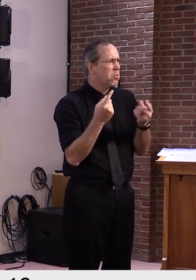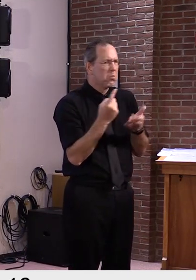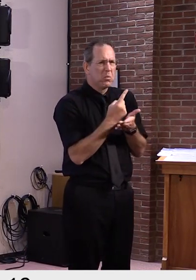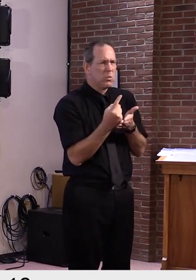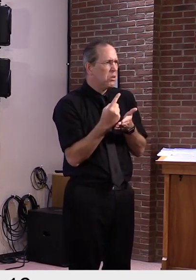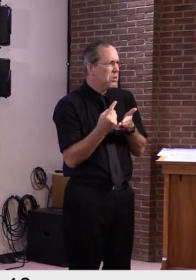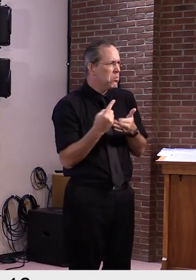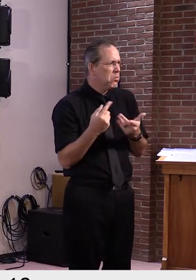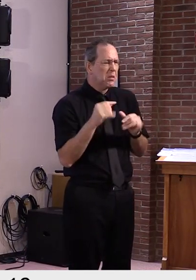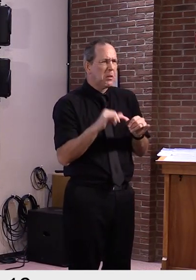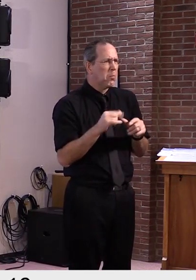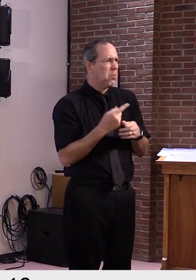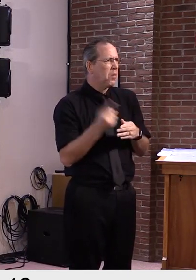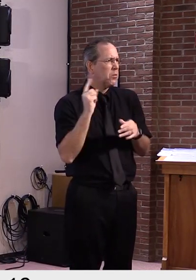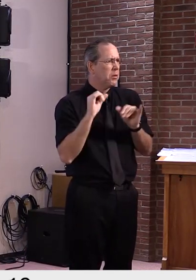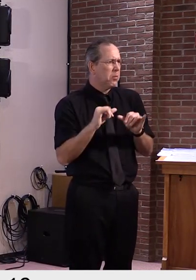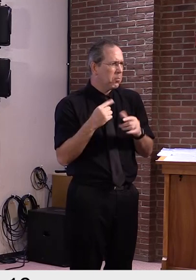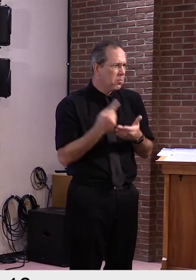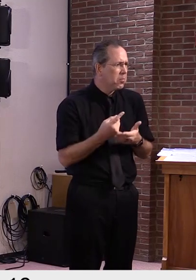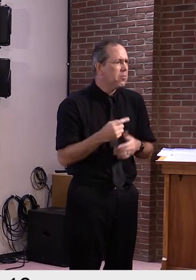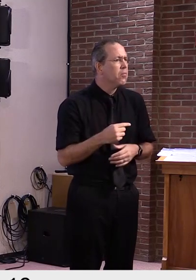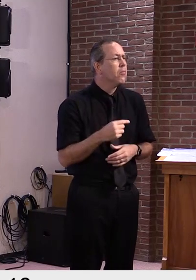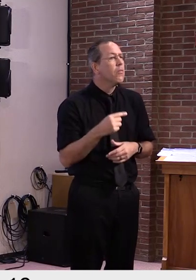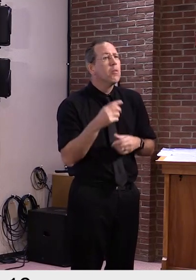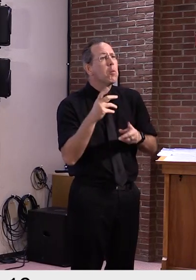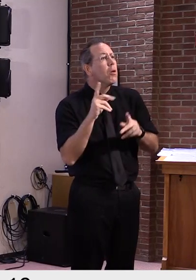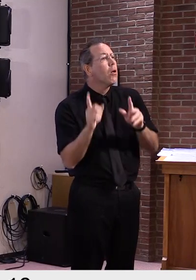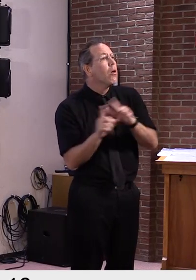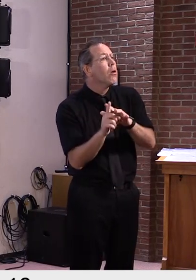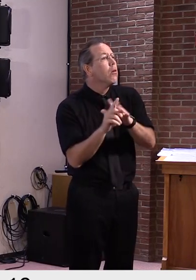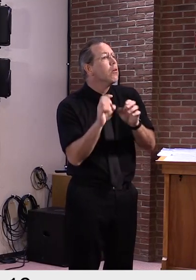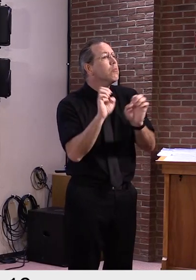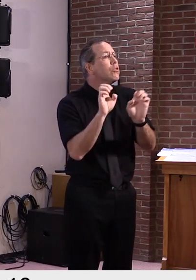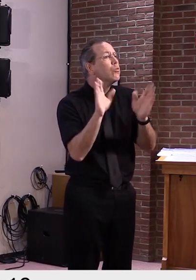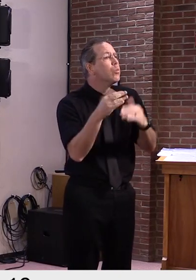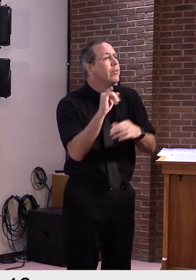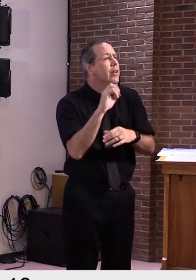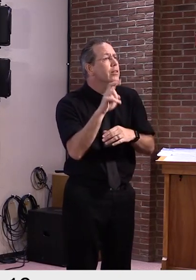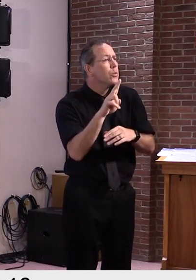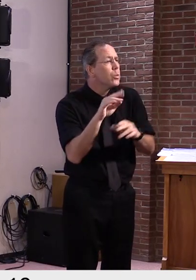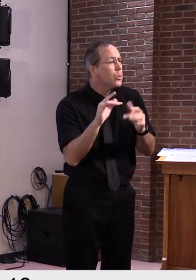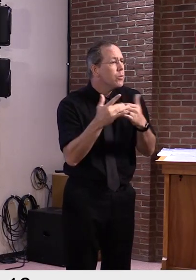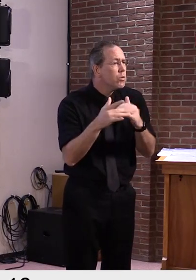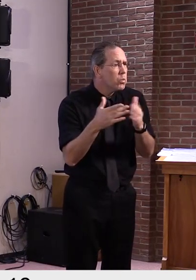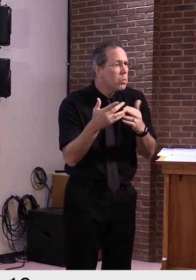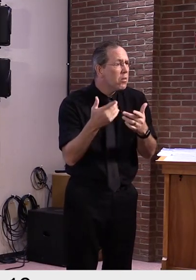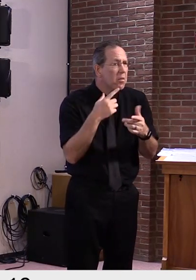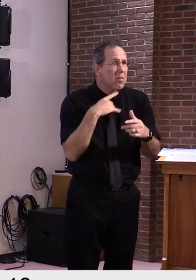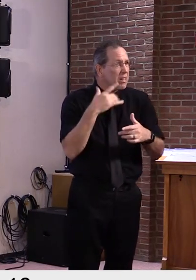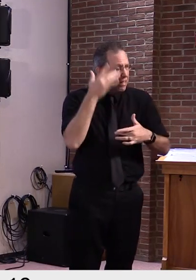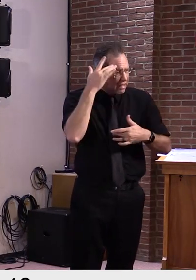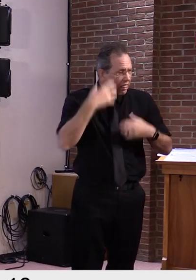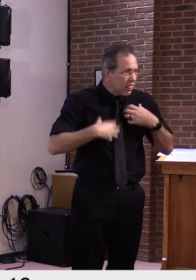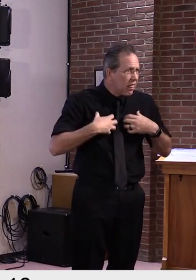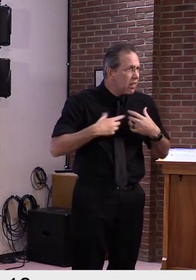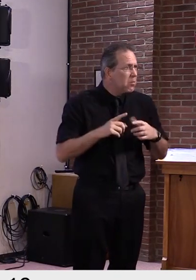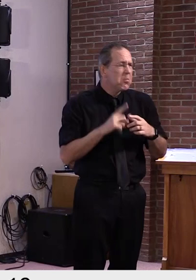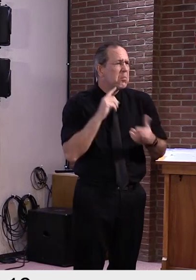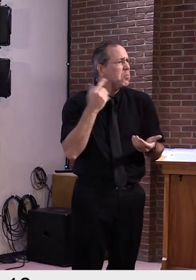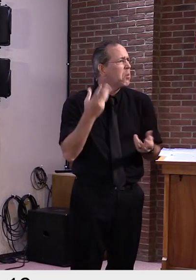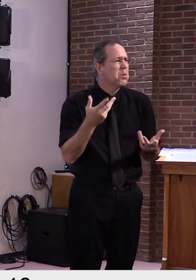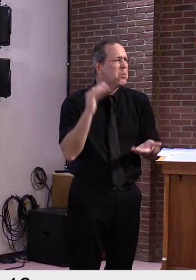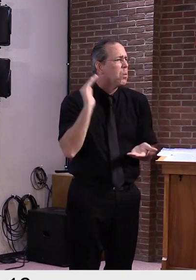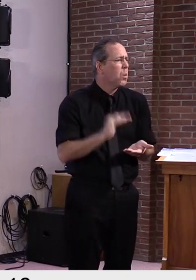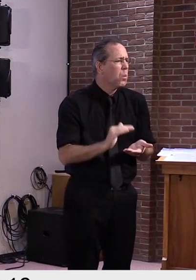Syndromic surveillance continues to show that very few people are visiting the emergency room urgent care facilities well below our guardrail.